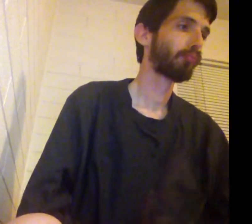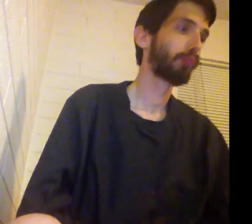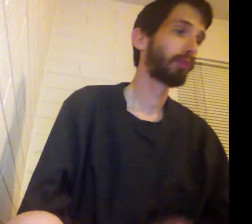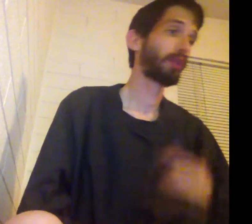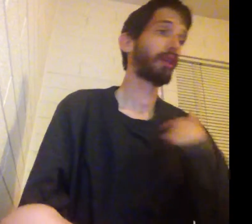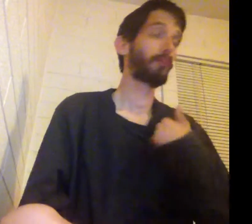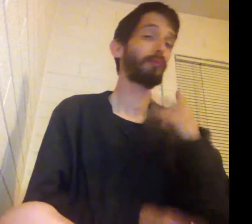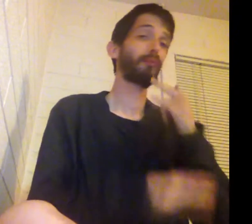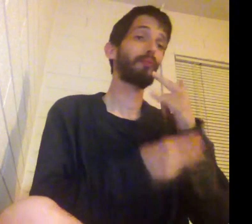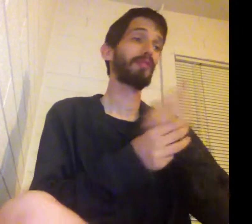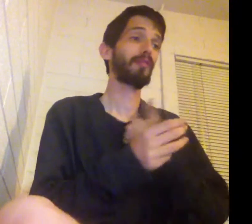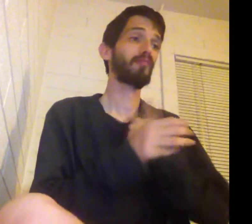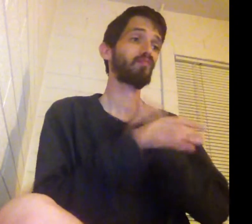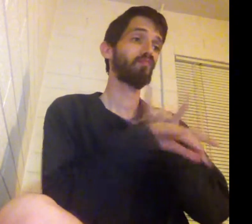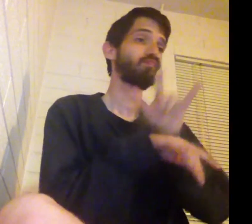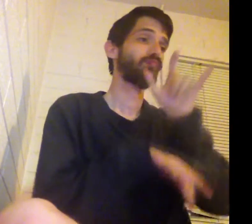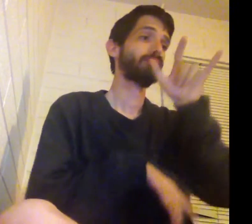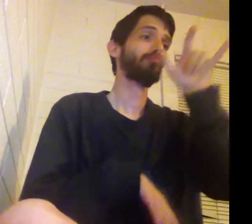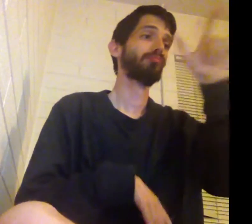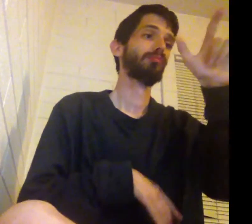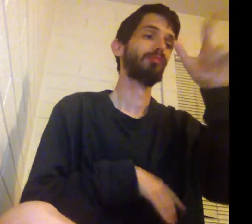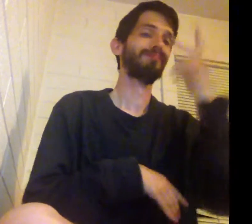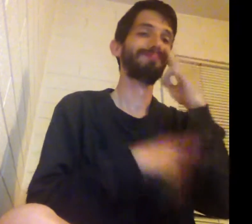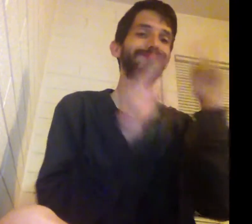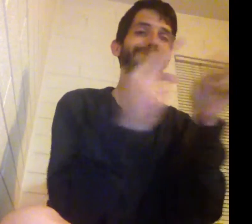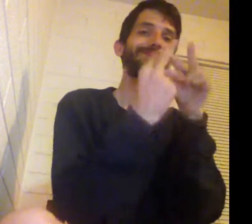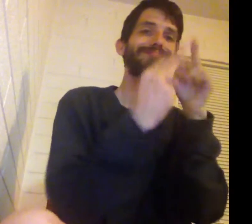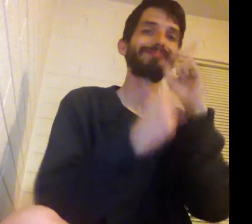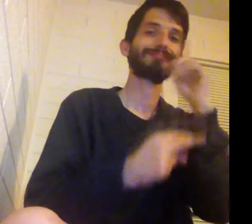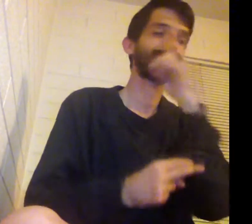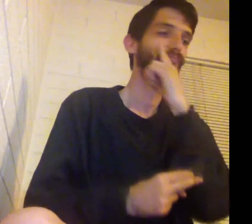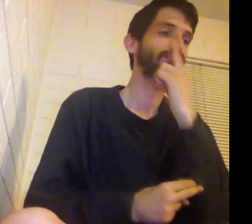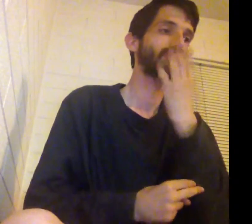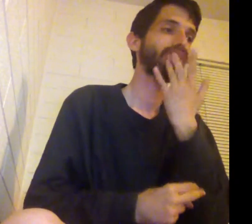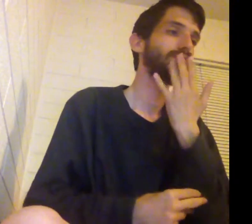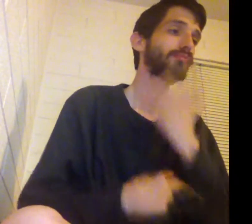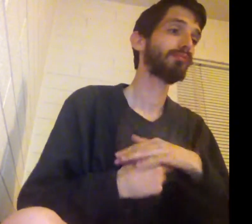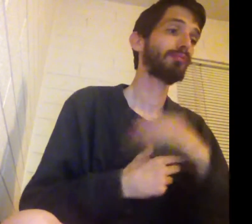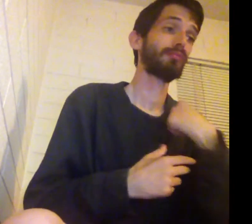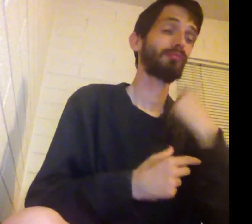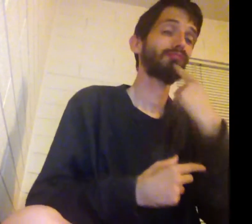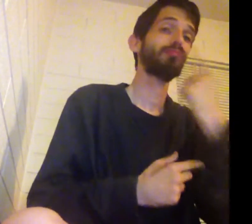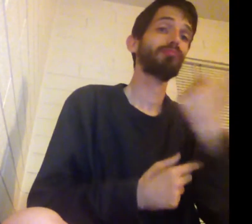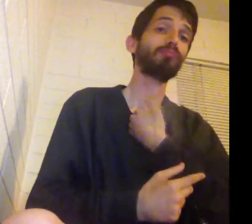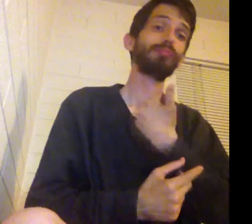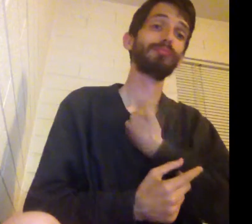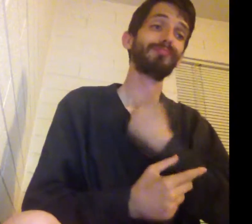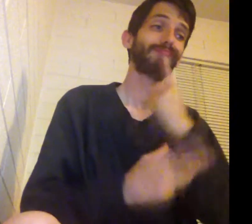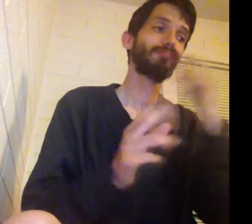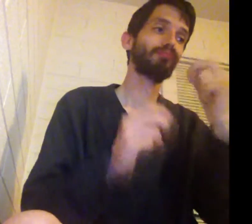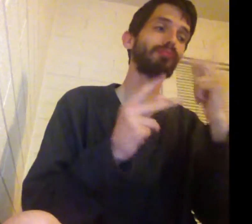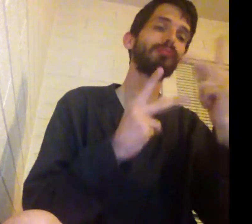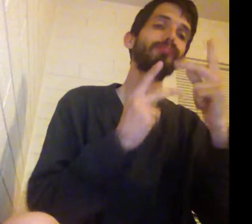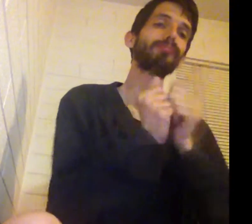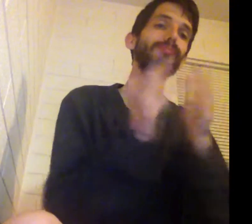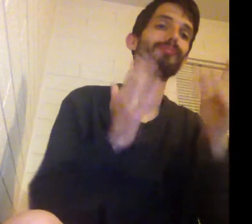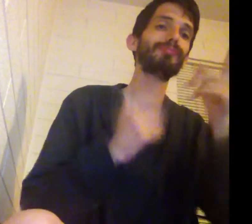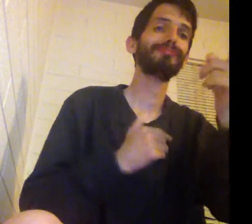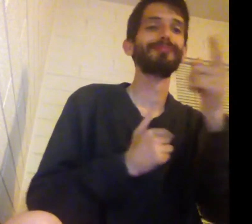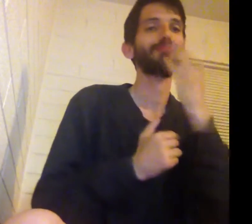I'm booking myself a one-way flight, I gotta see the color in your eyes You're telling myself I'm gonna be alright, without you